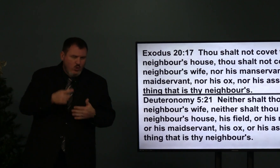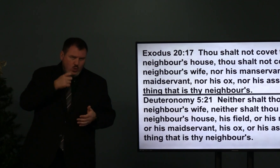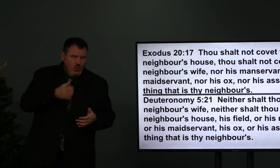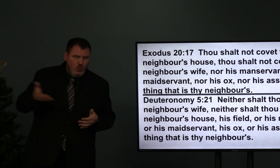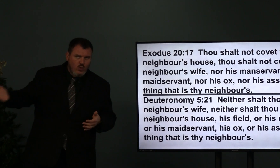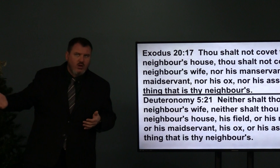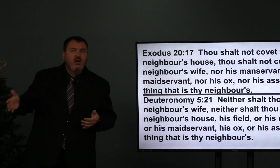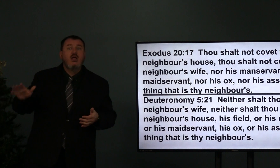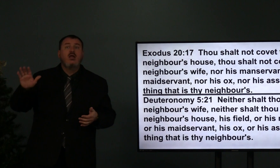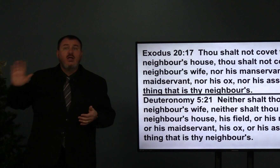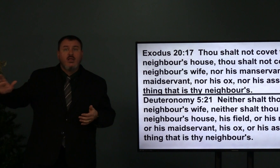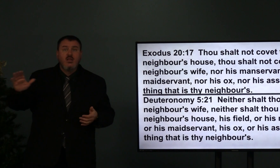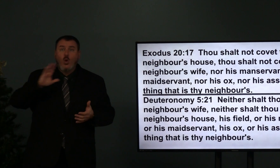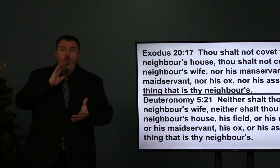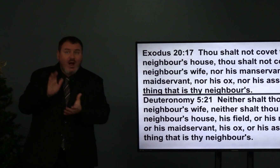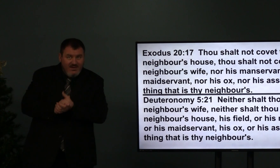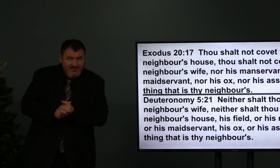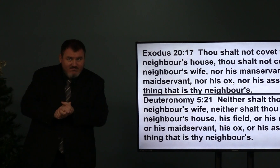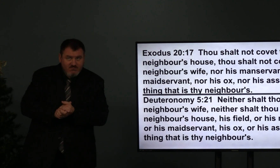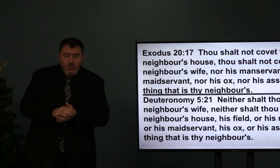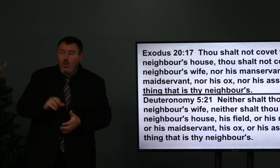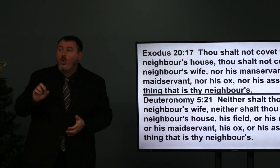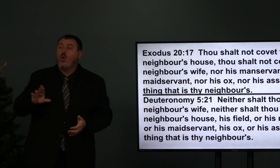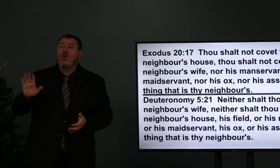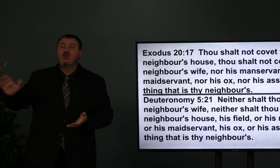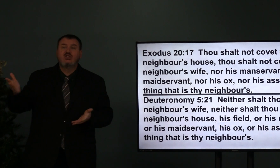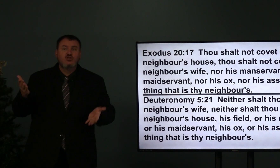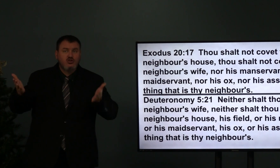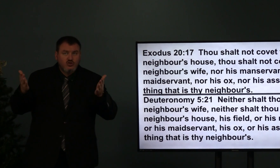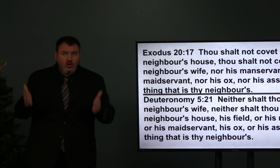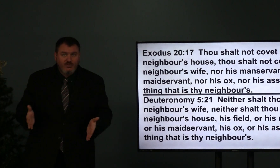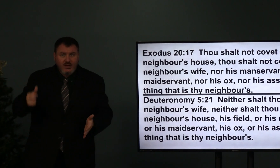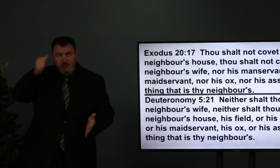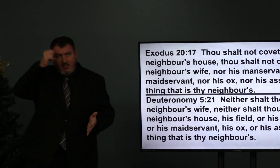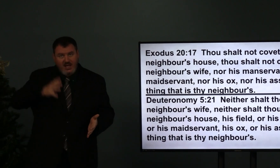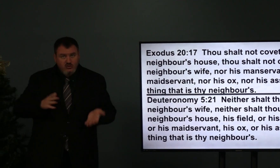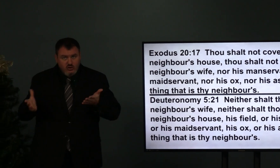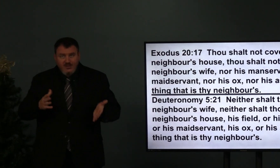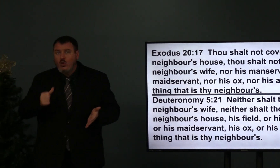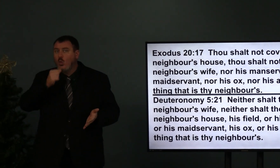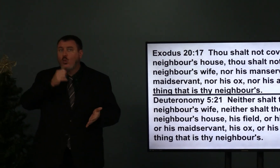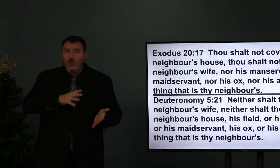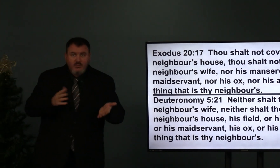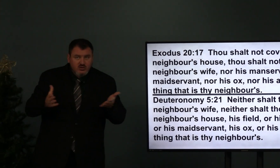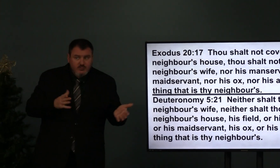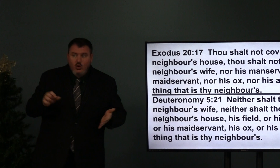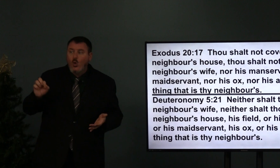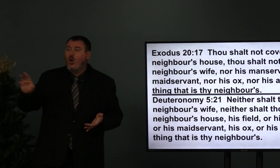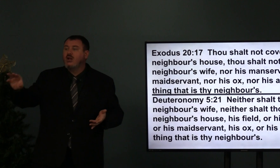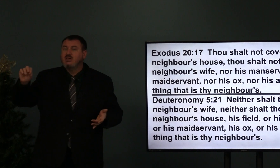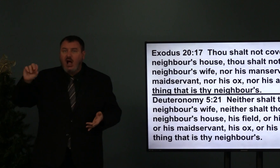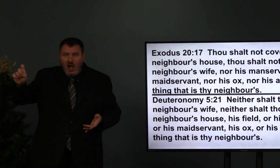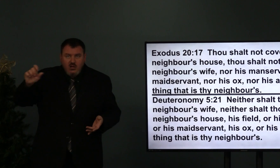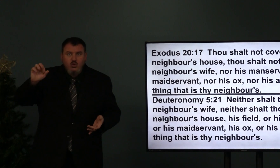whether it's a literal neighbor or not, his wife, nor his manservant, nor his